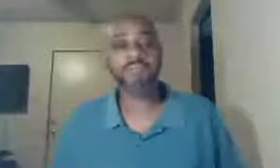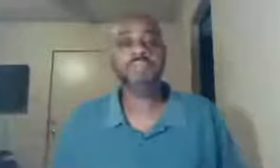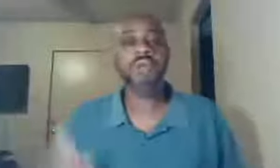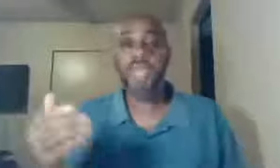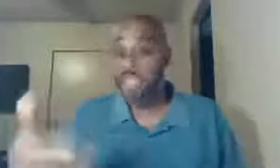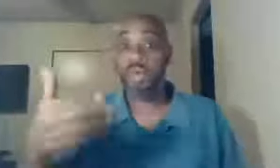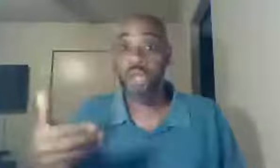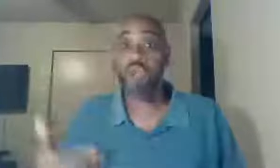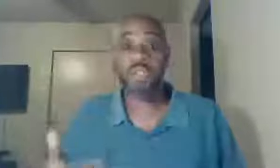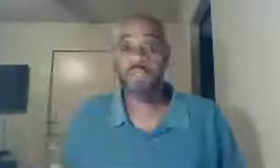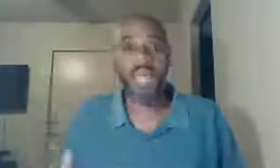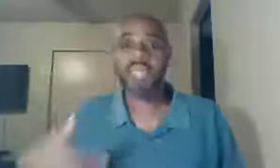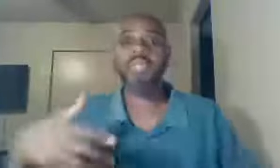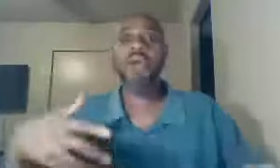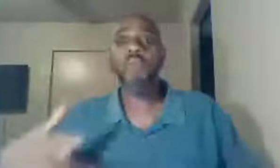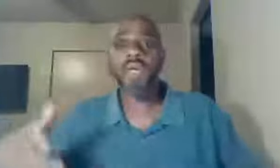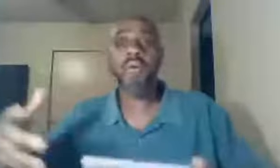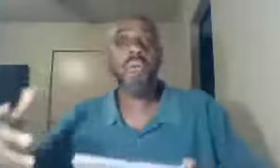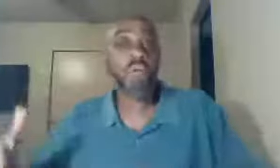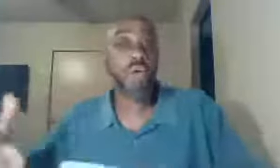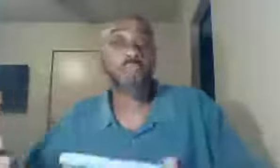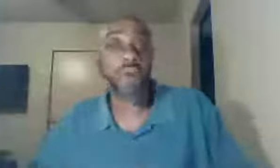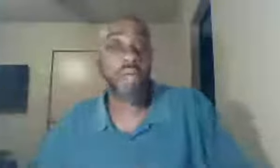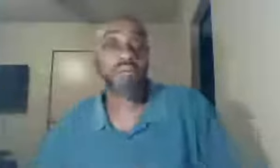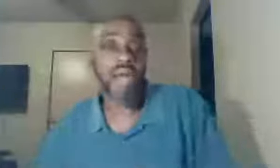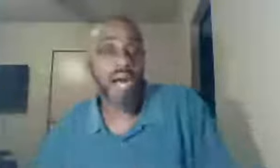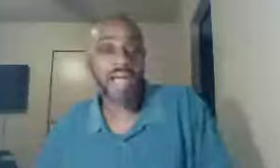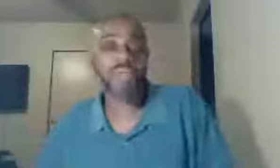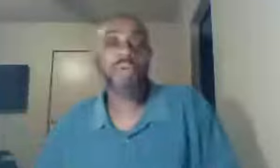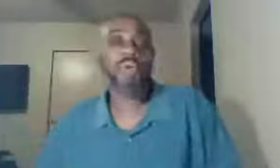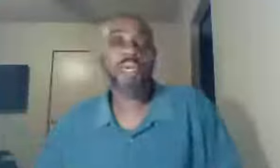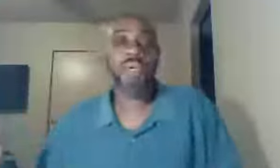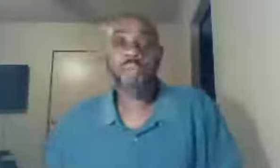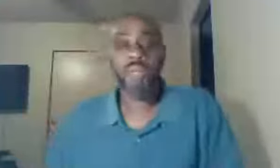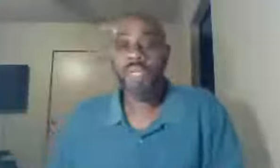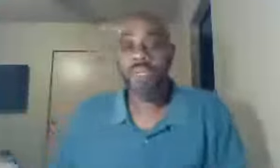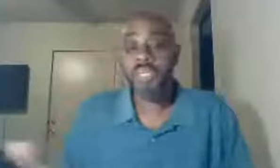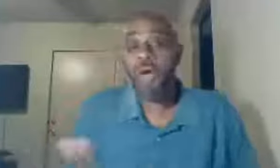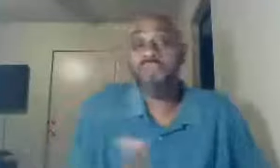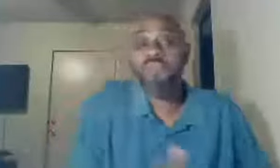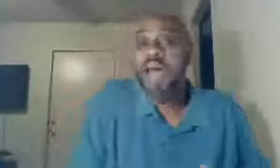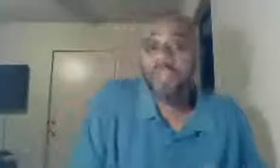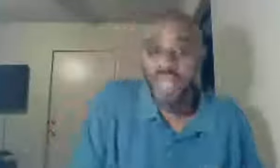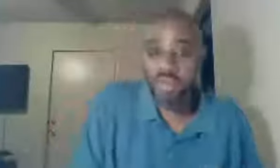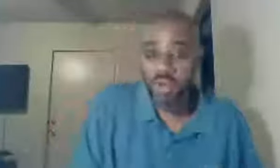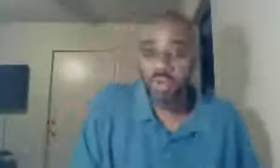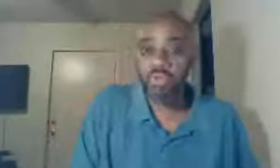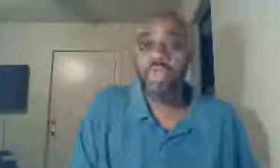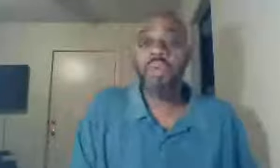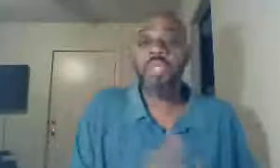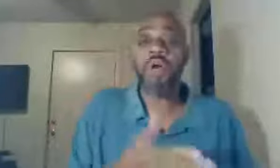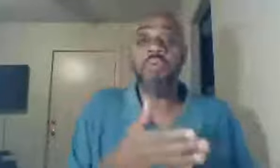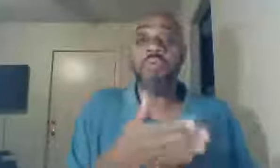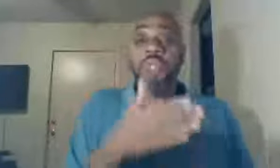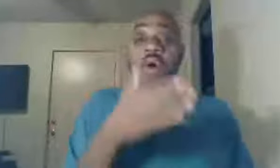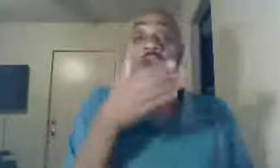he goes on to explain, we who are born of God, we don't follow that road, we don't, we don't